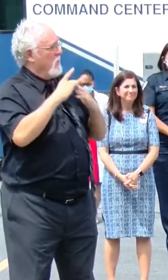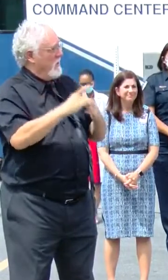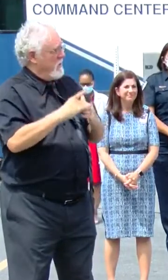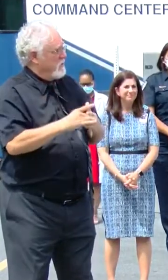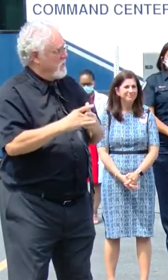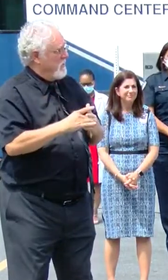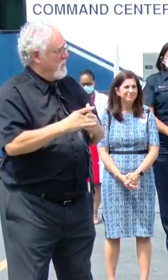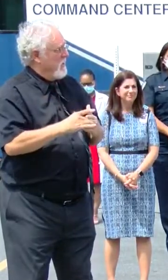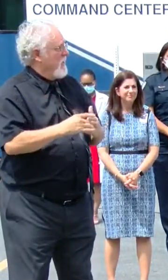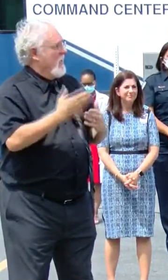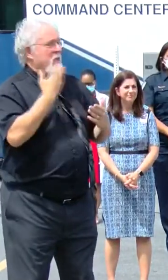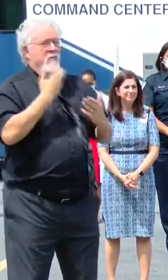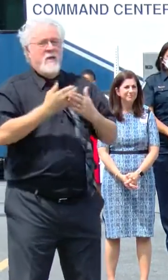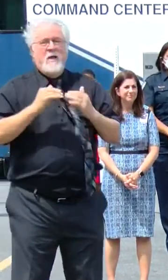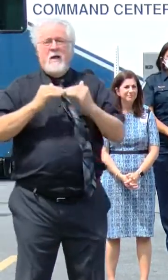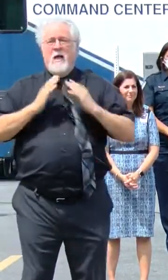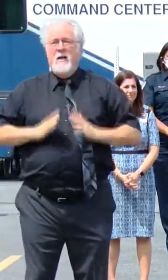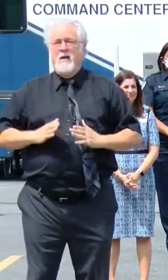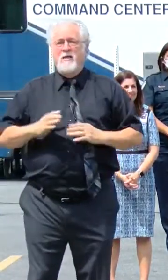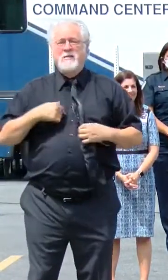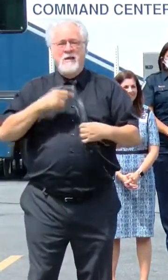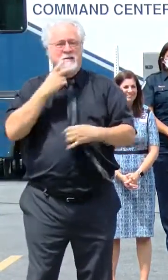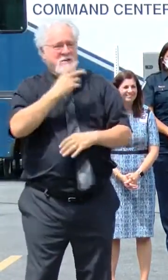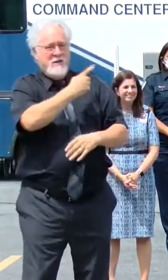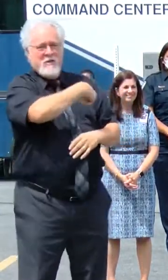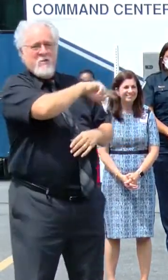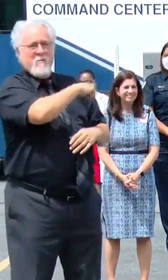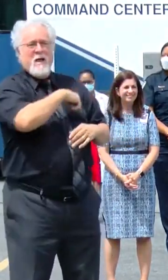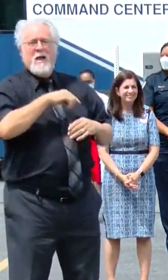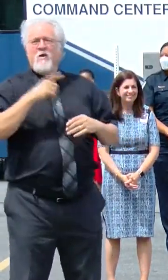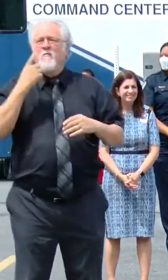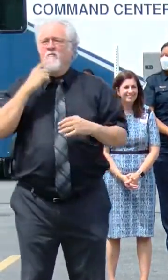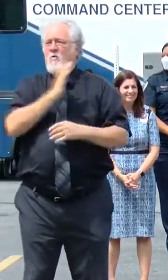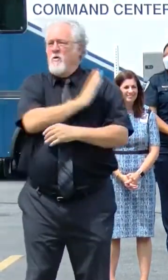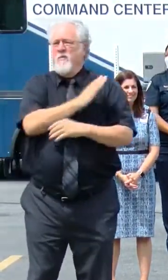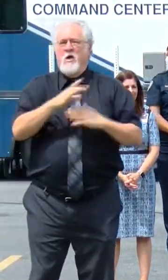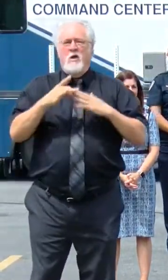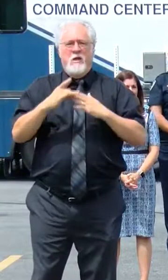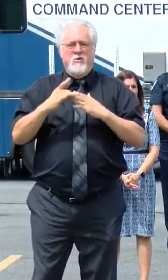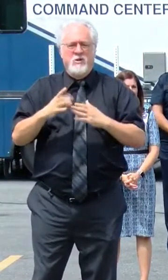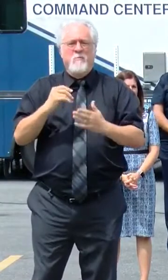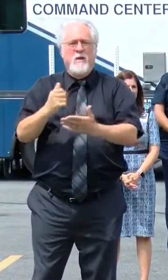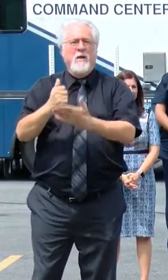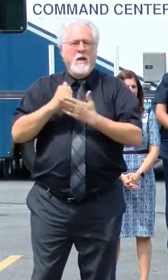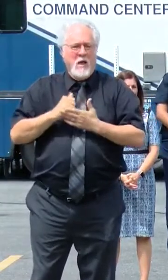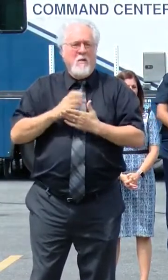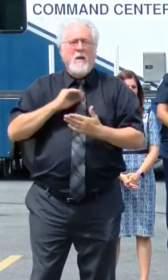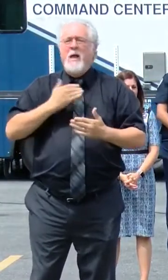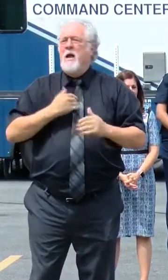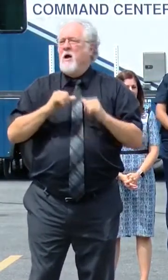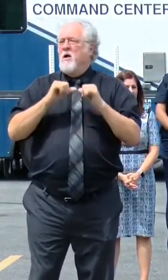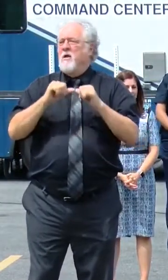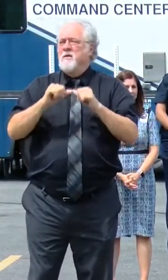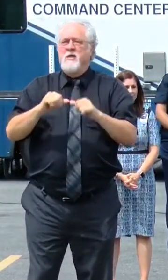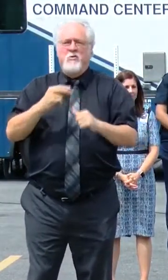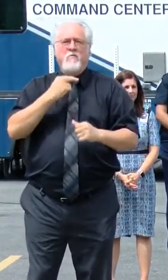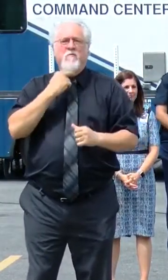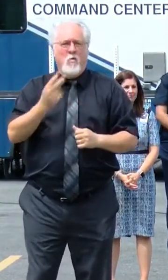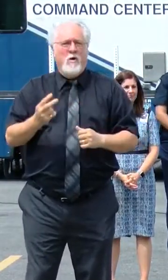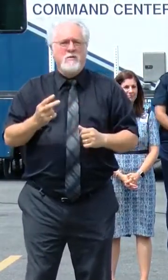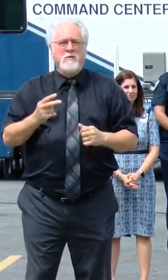and my colleagues that I see in the background for their leadership and their help. And I'll continue to voice